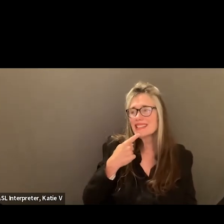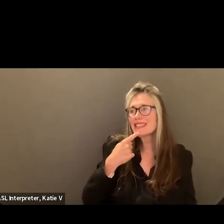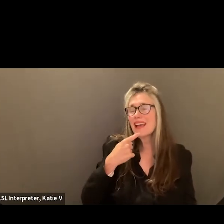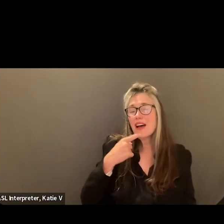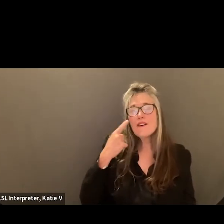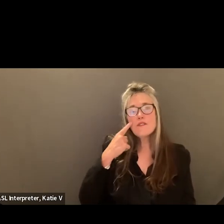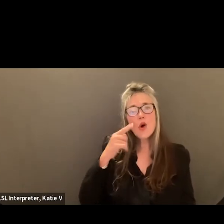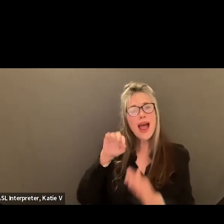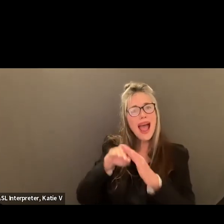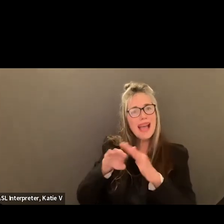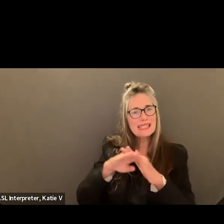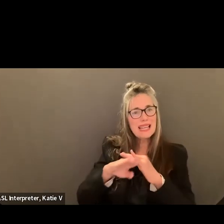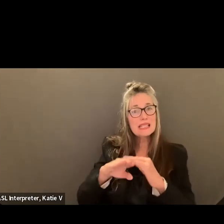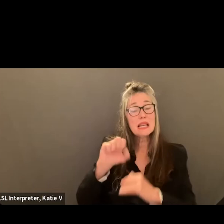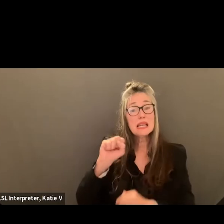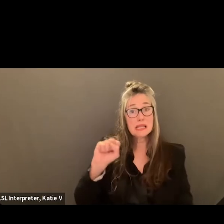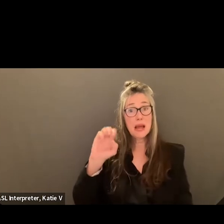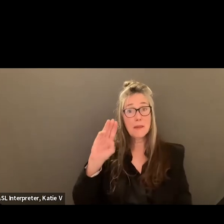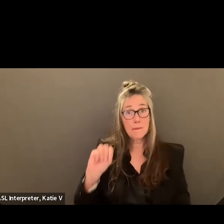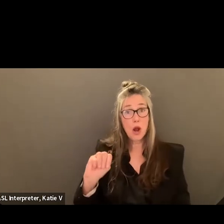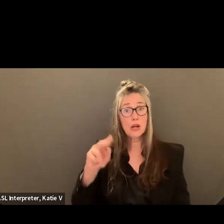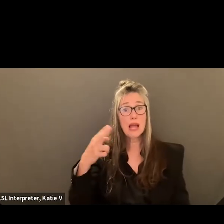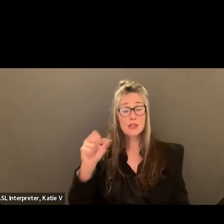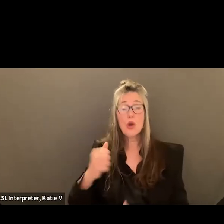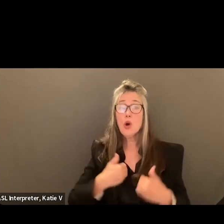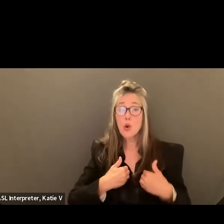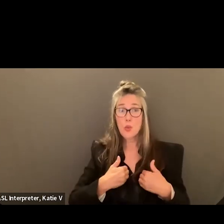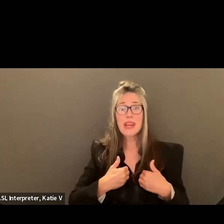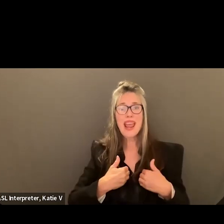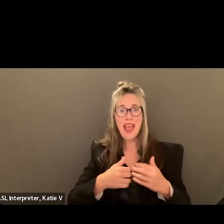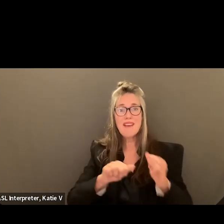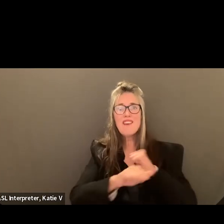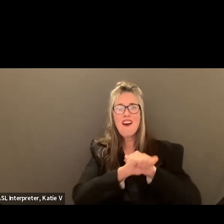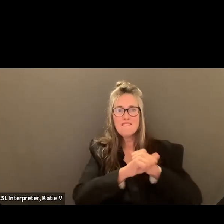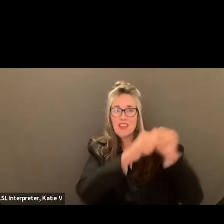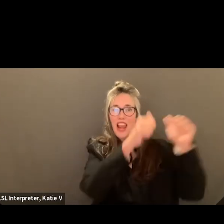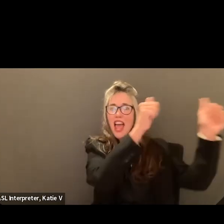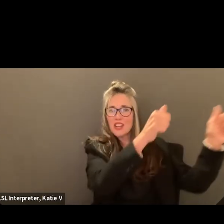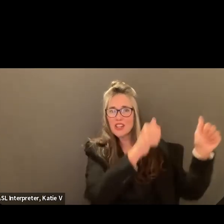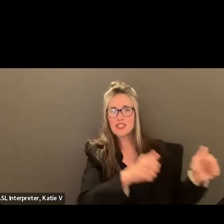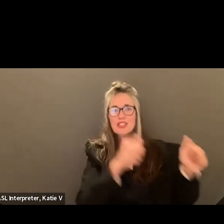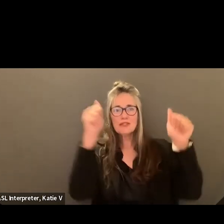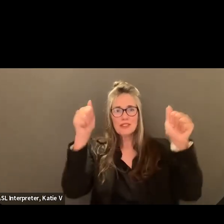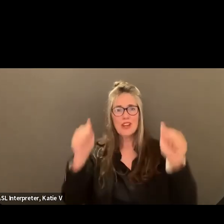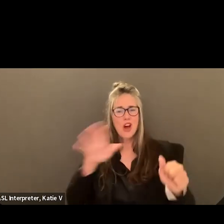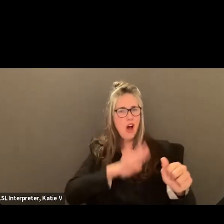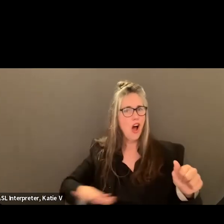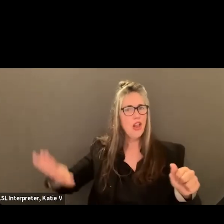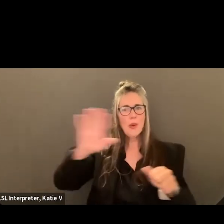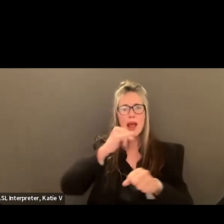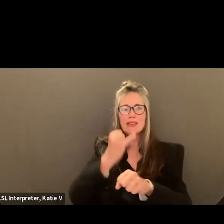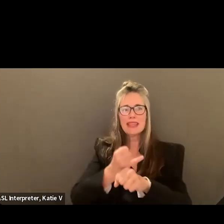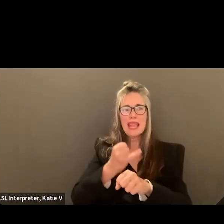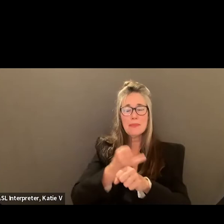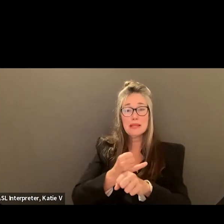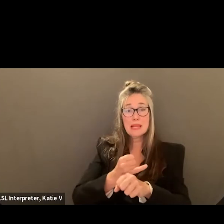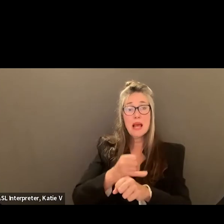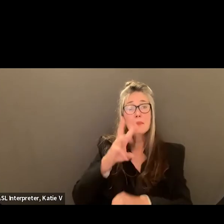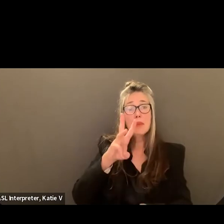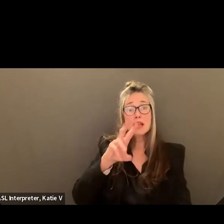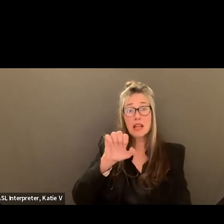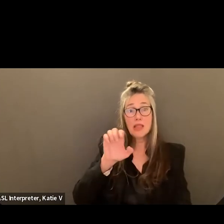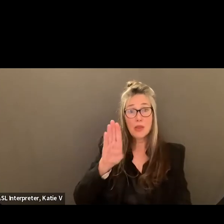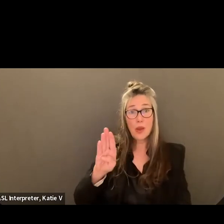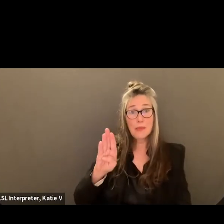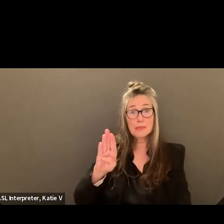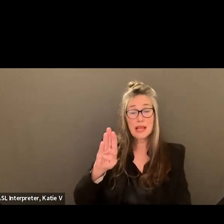flyers and posters up around campus. And on Dos Pueblos' website on their like counseling page, they